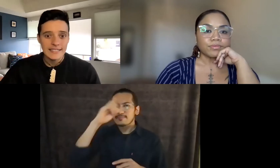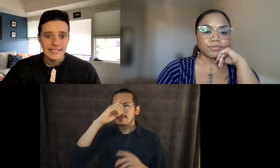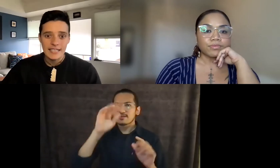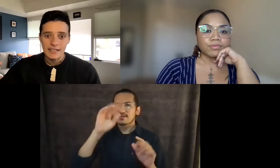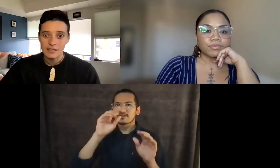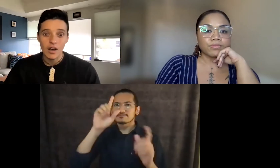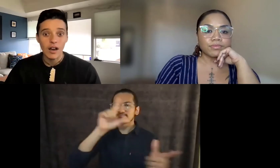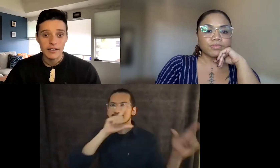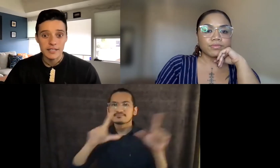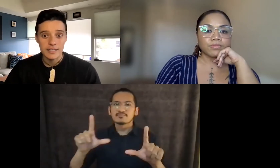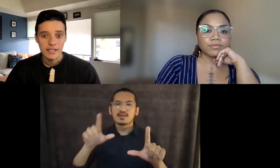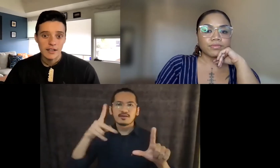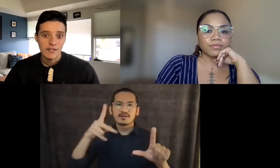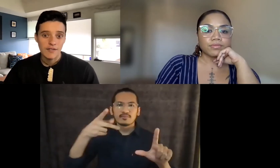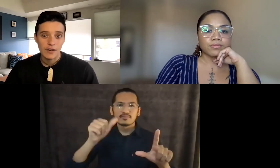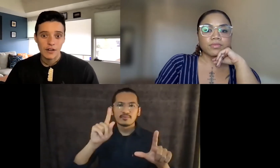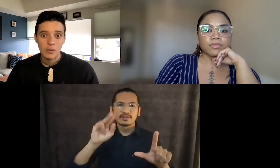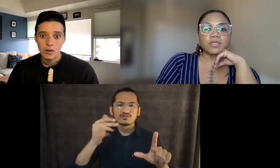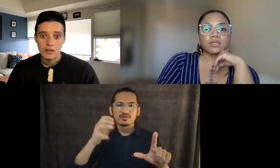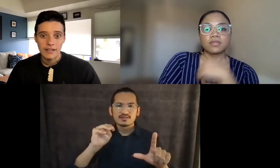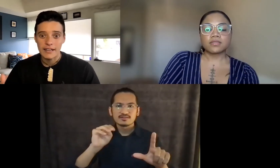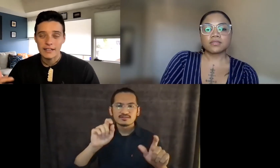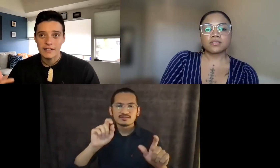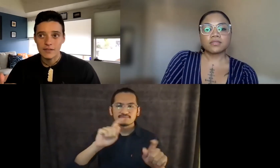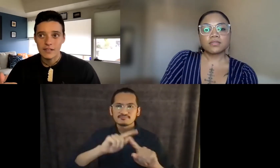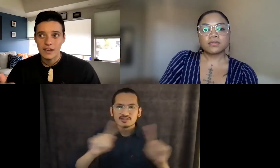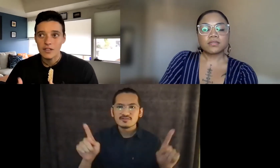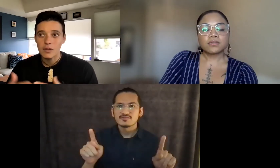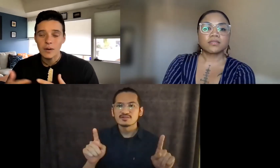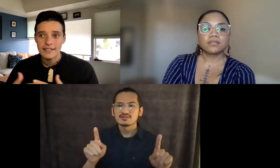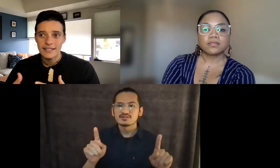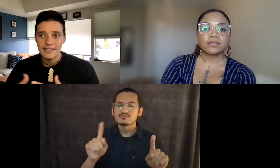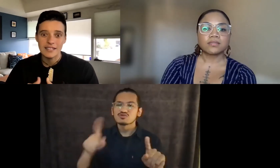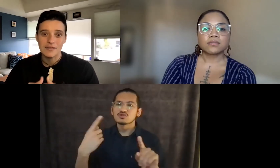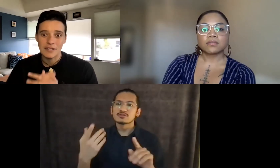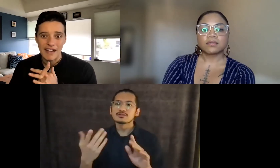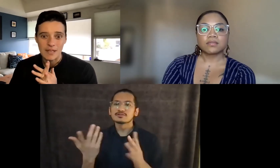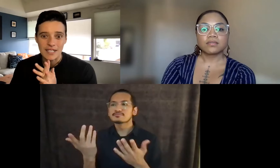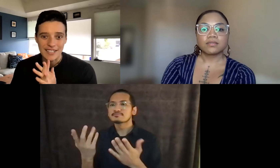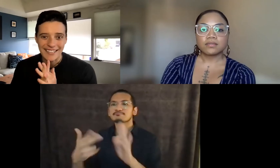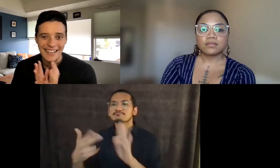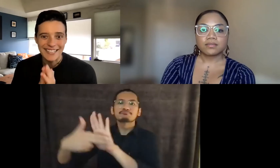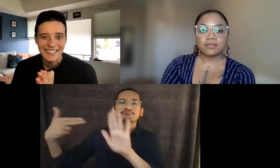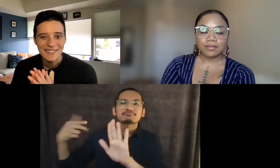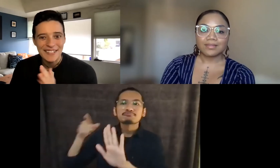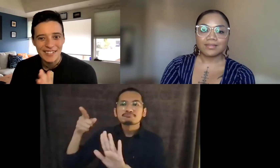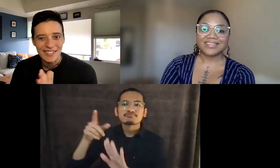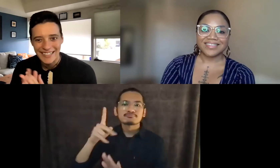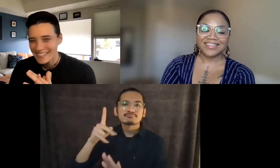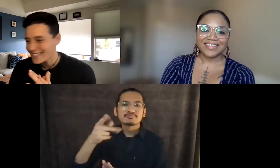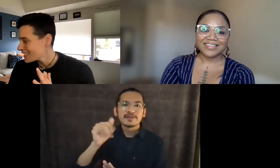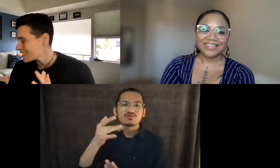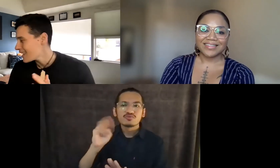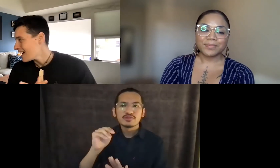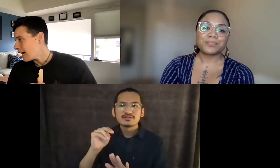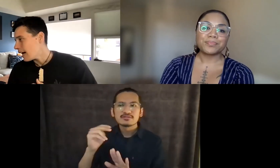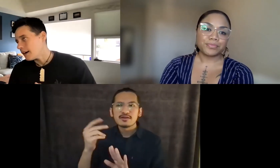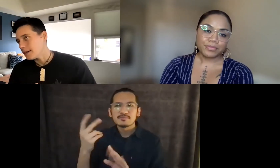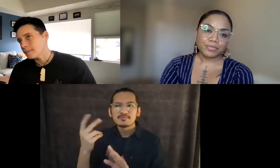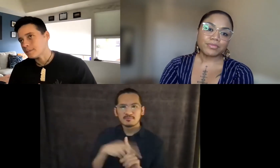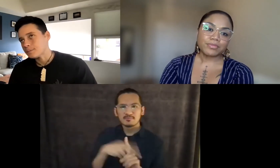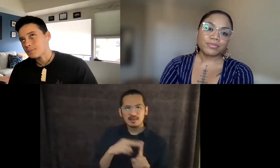of easy gloss for a word that otherwise doesn't really have much connection to what Aloha Aina is.